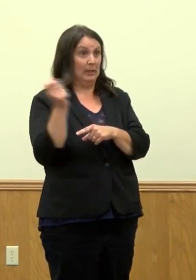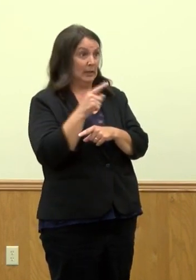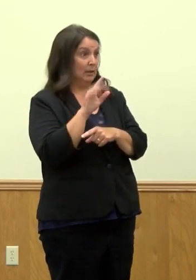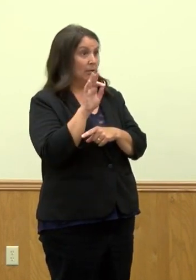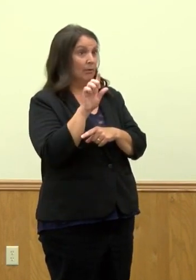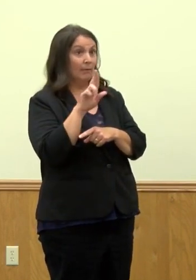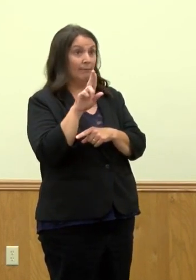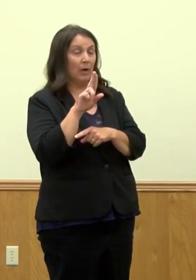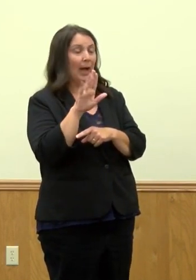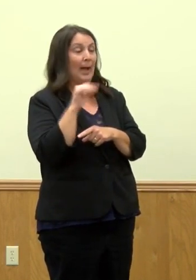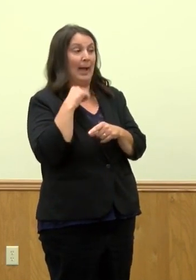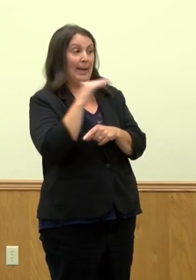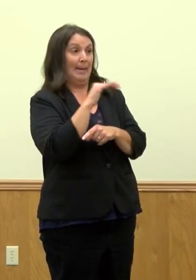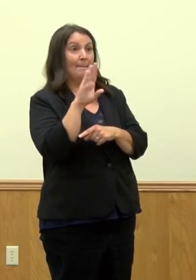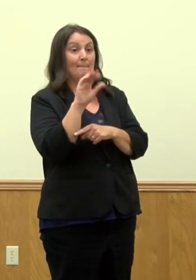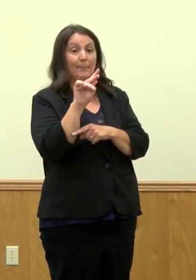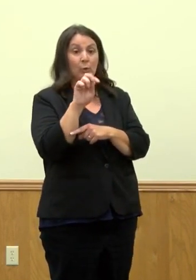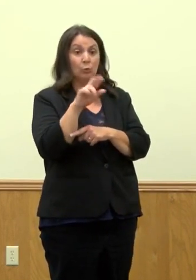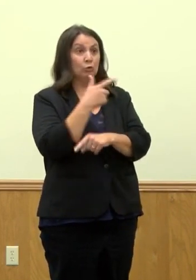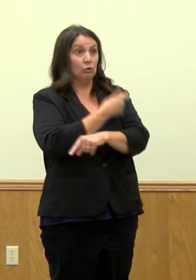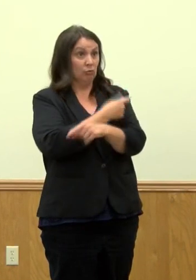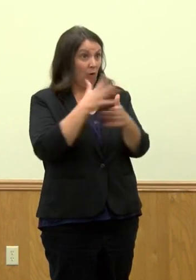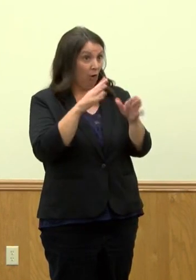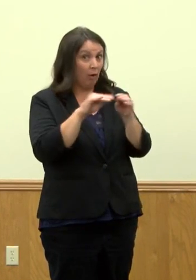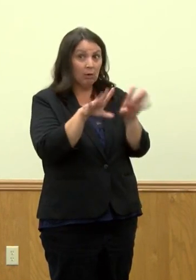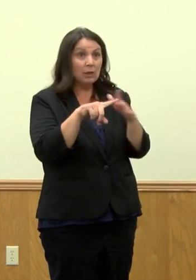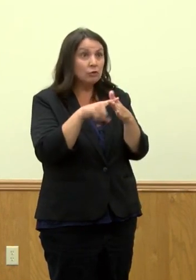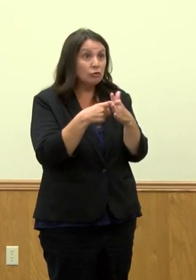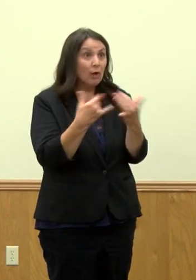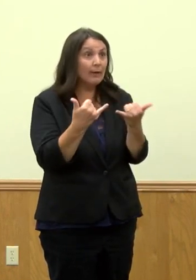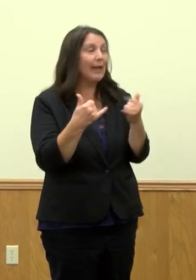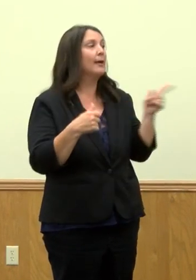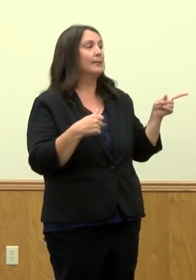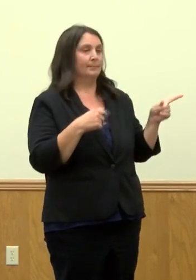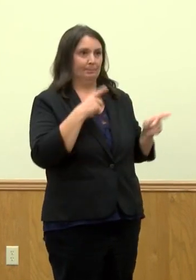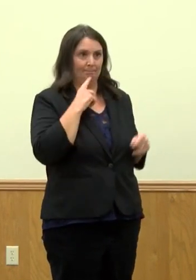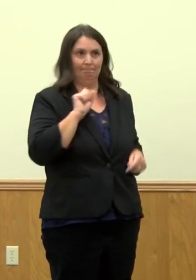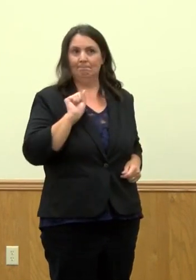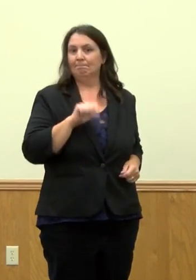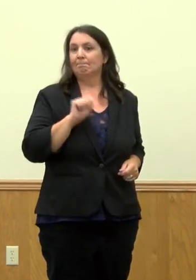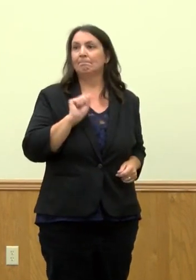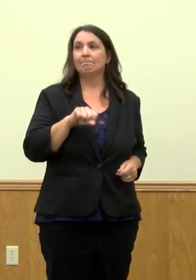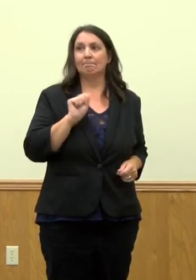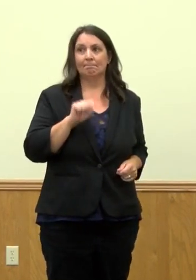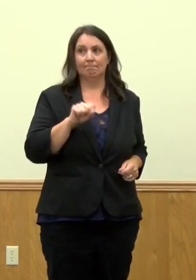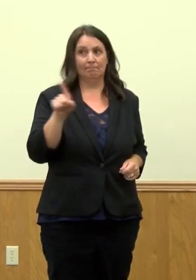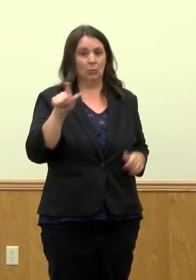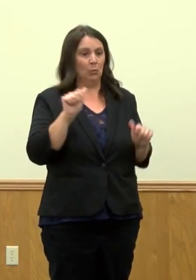Yes, the booster shots have already started. So from what I've heard, you could go to any